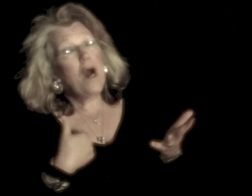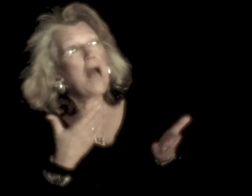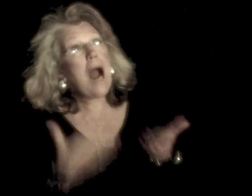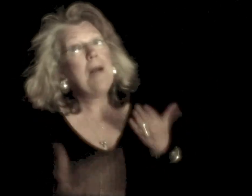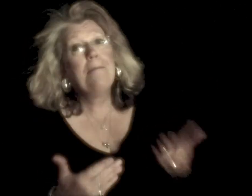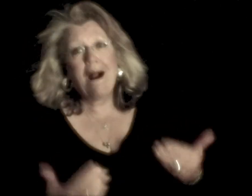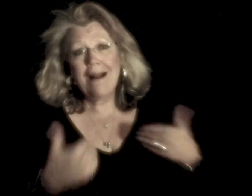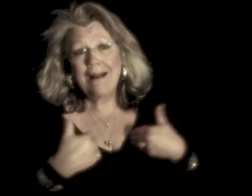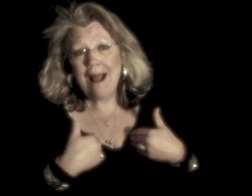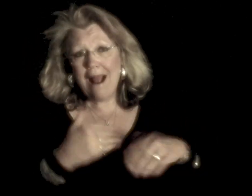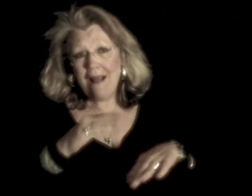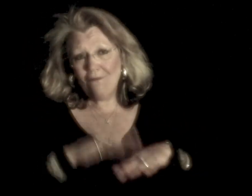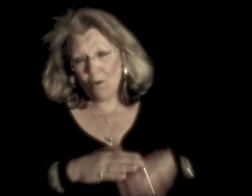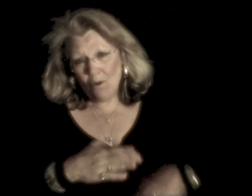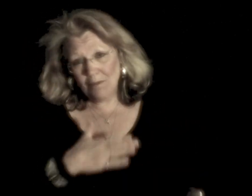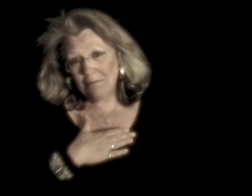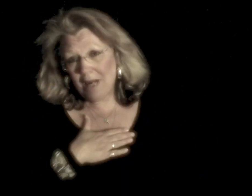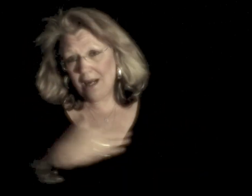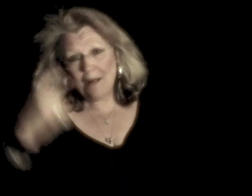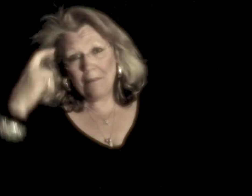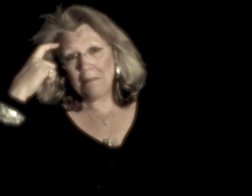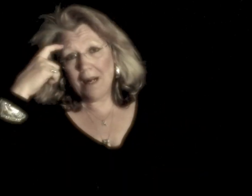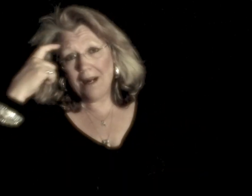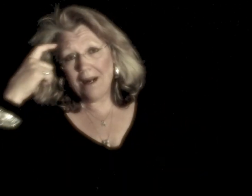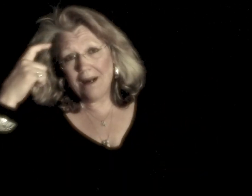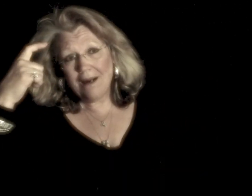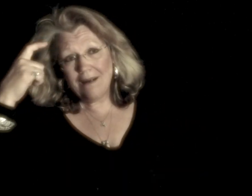I might have on my mind.